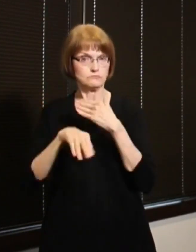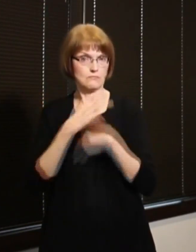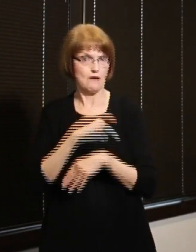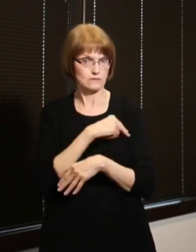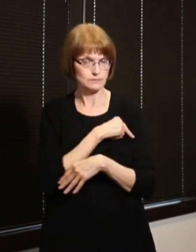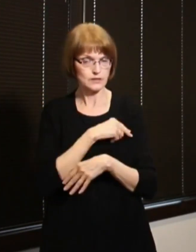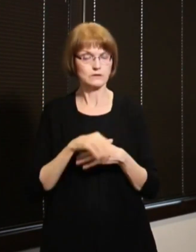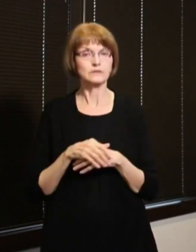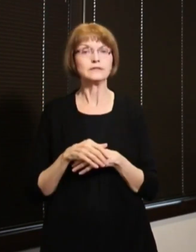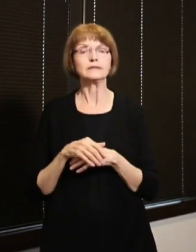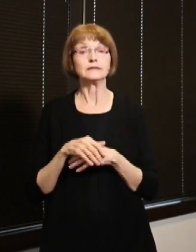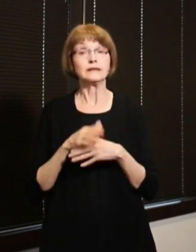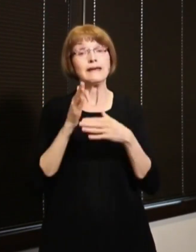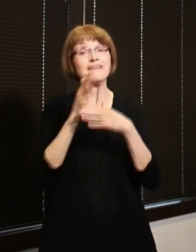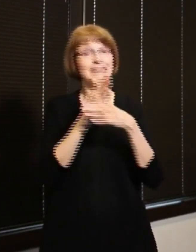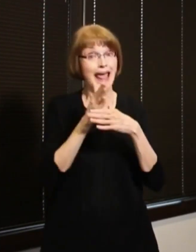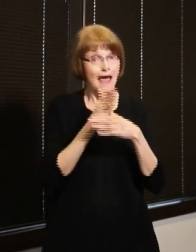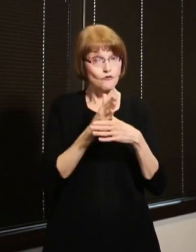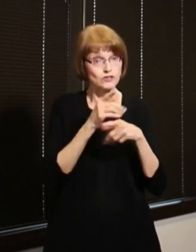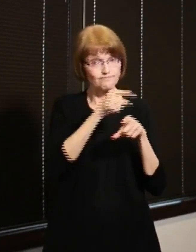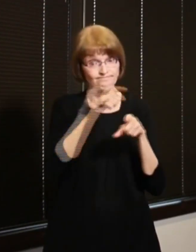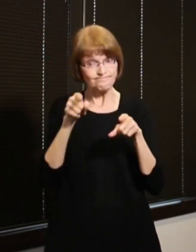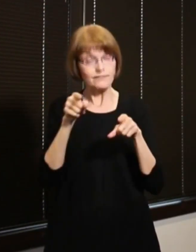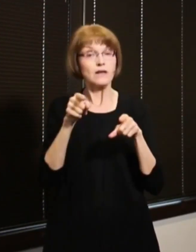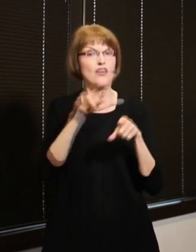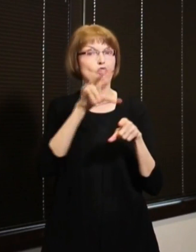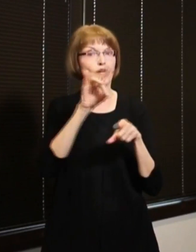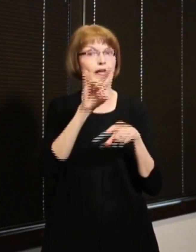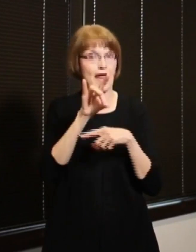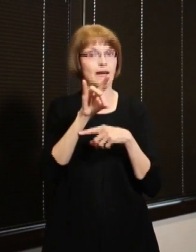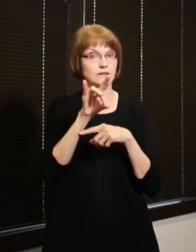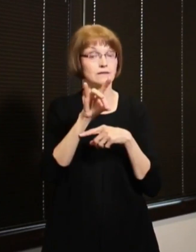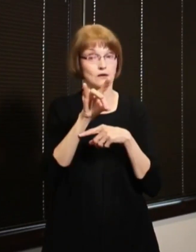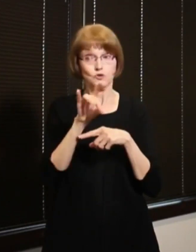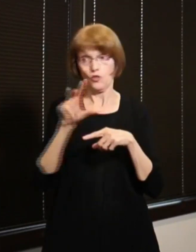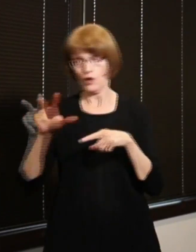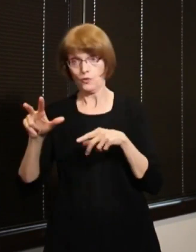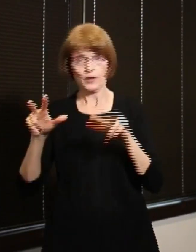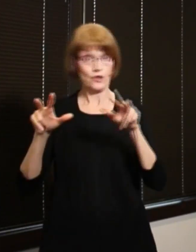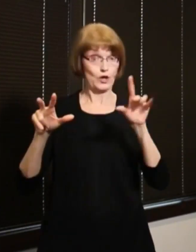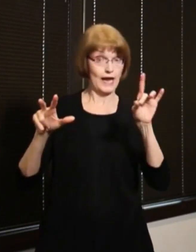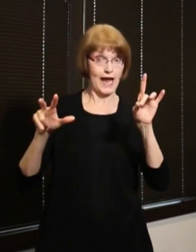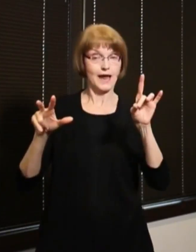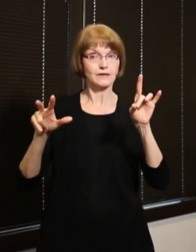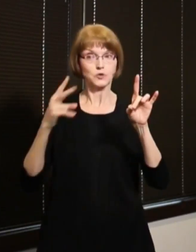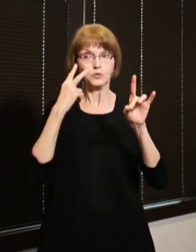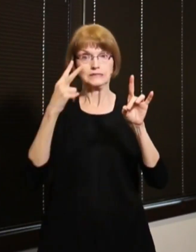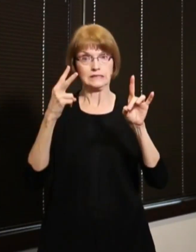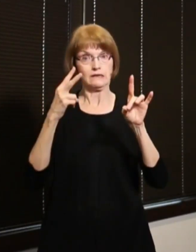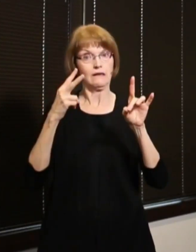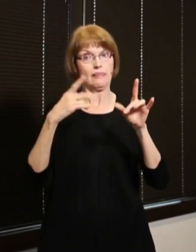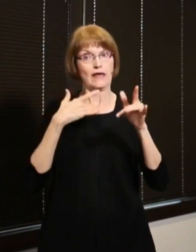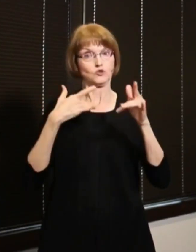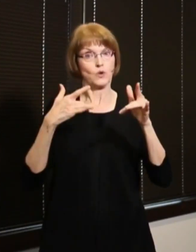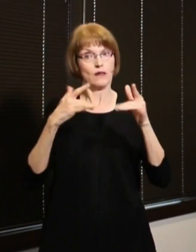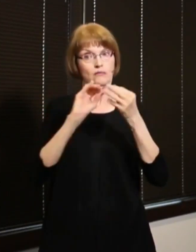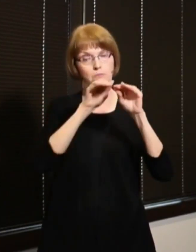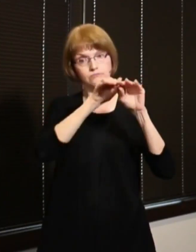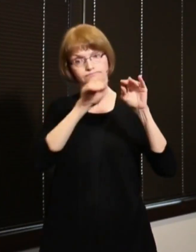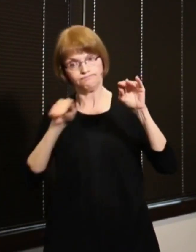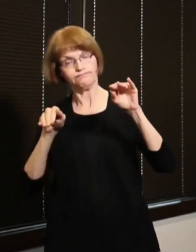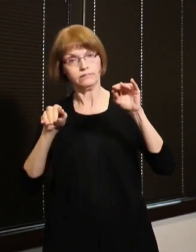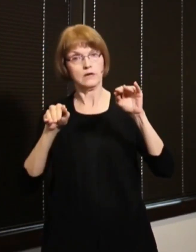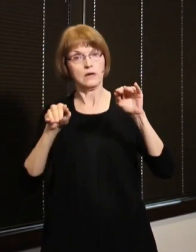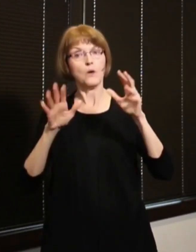the rolling average is around 38. And so this trend, again, continues to go downward. And this is really what we want to see and what we'll